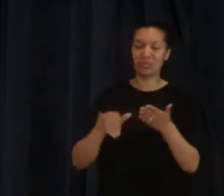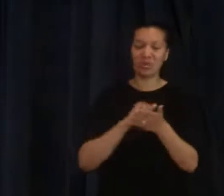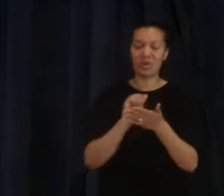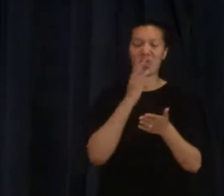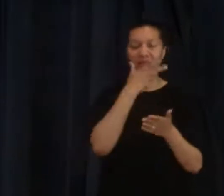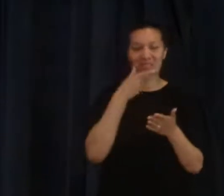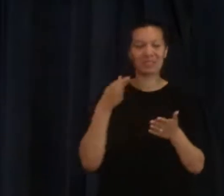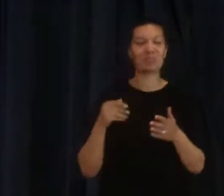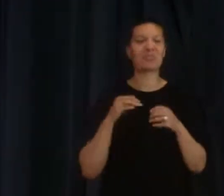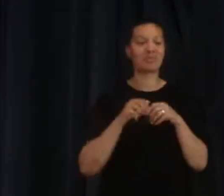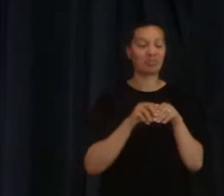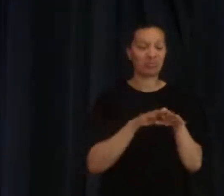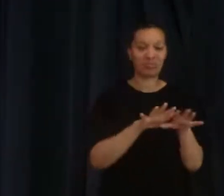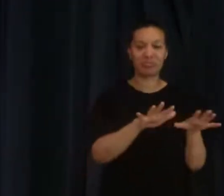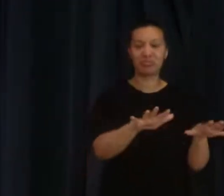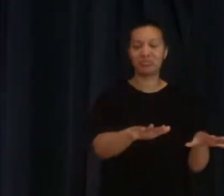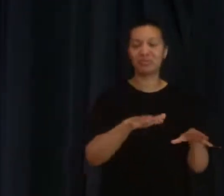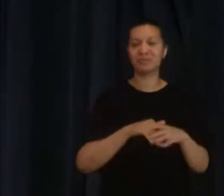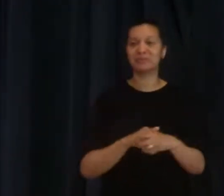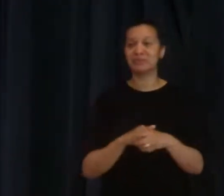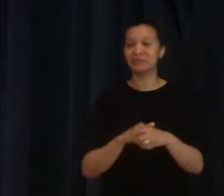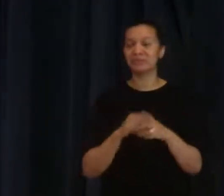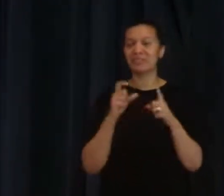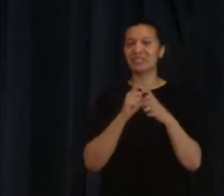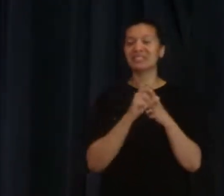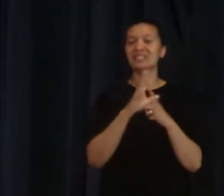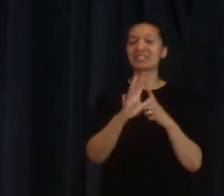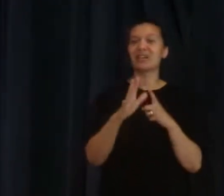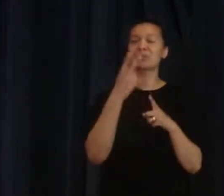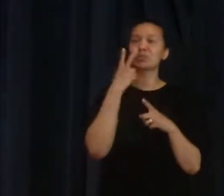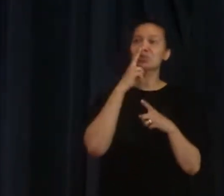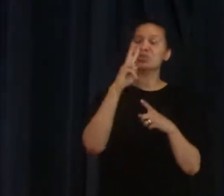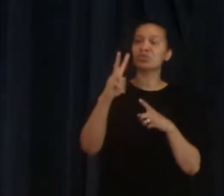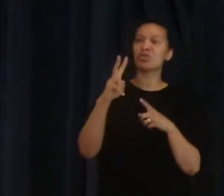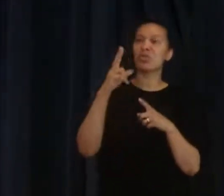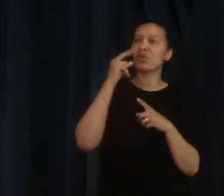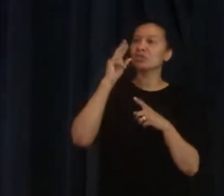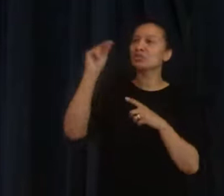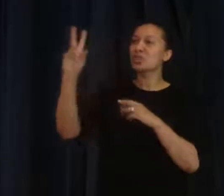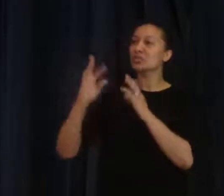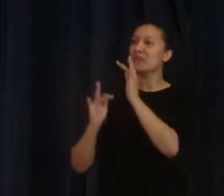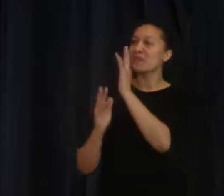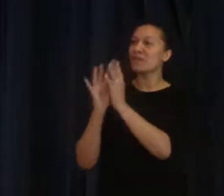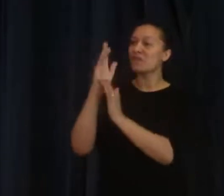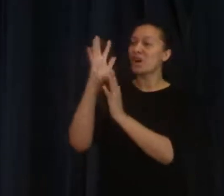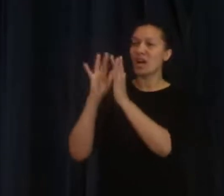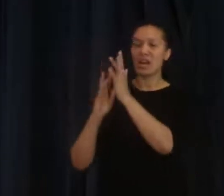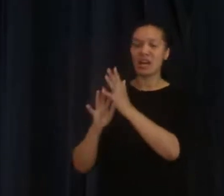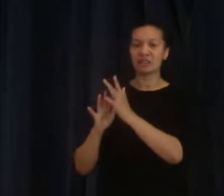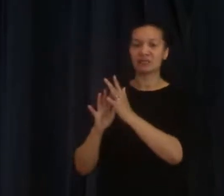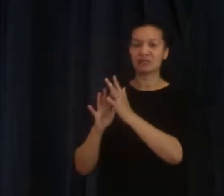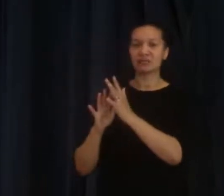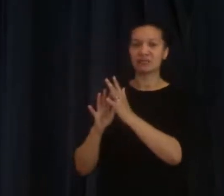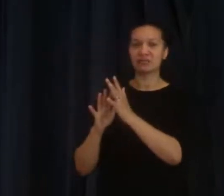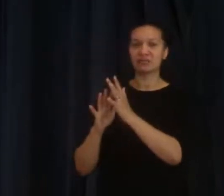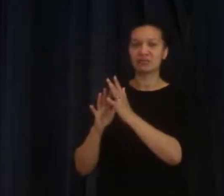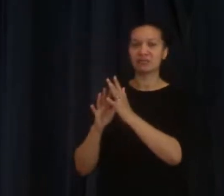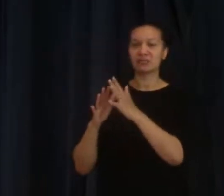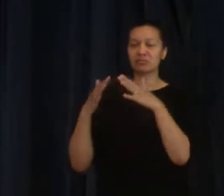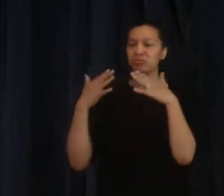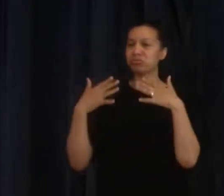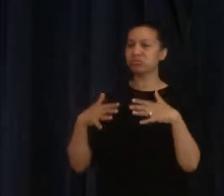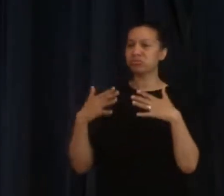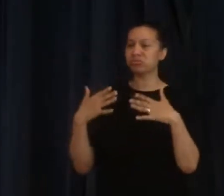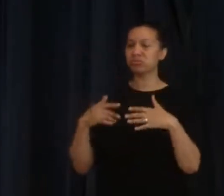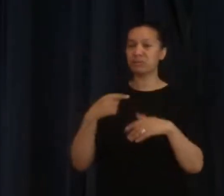And we see that they saw things like tongues of fire. I've never, I want to say, never seen that